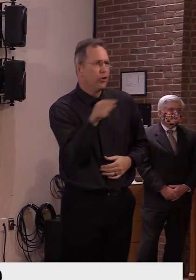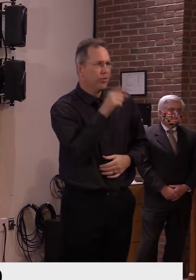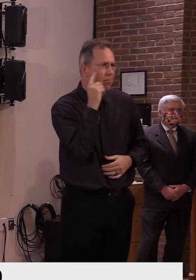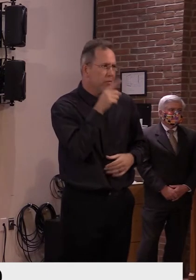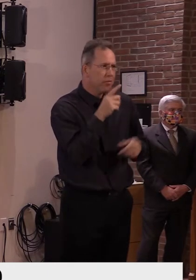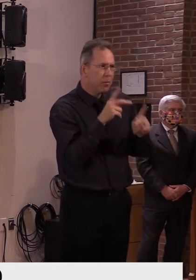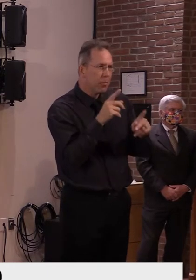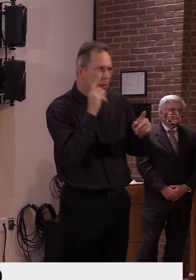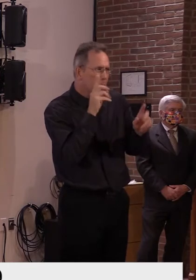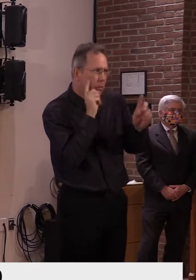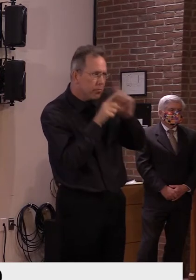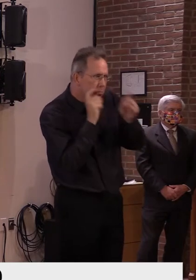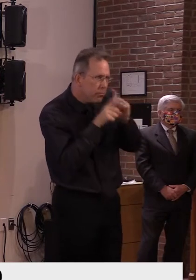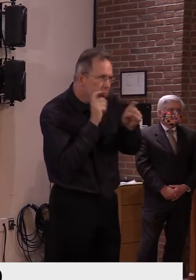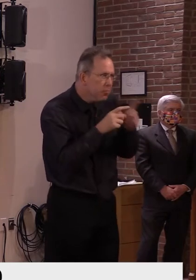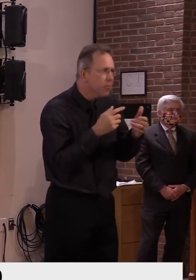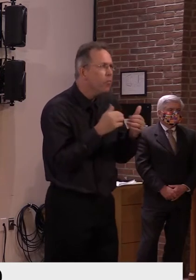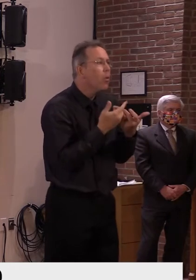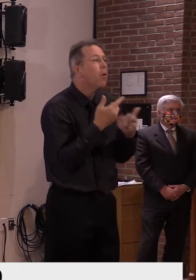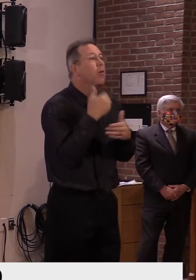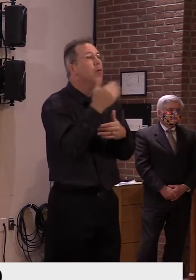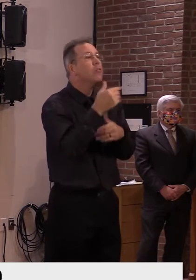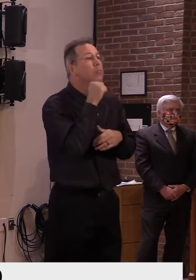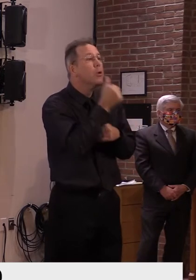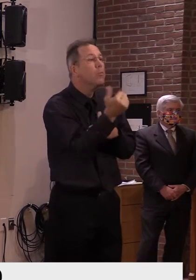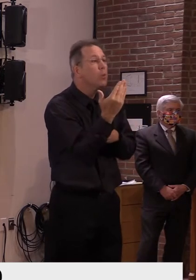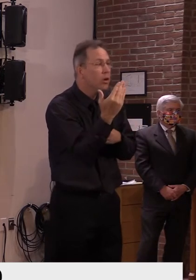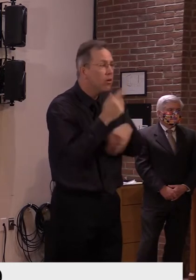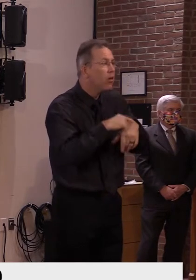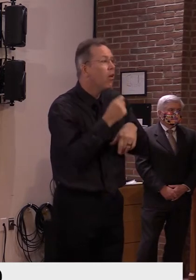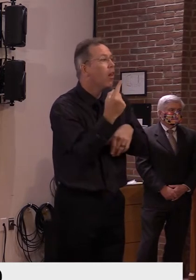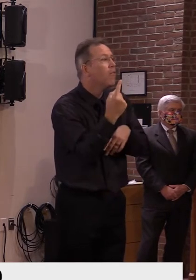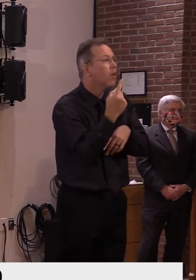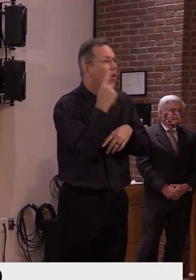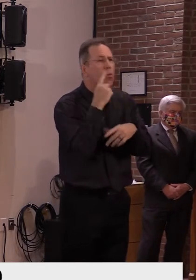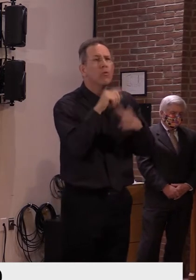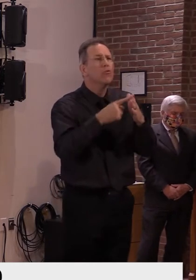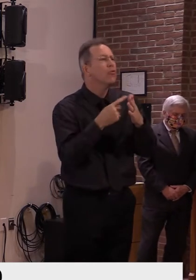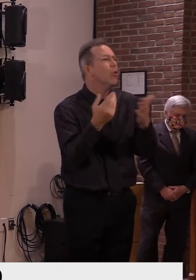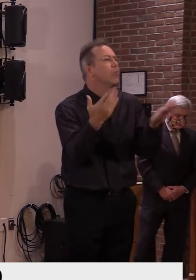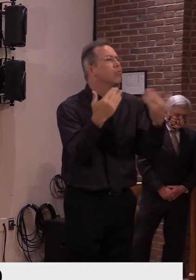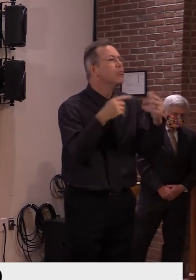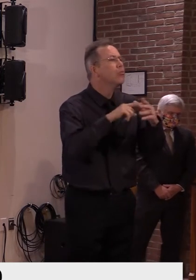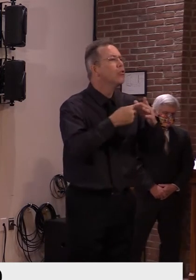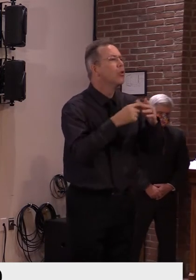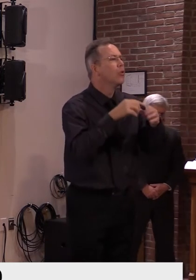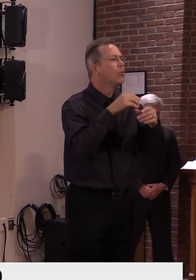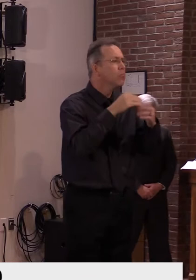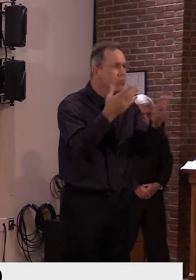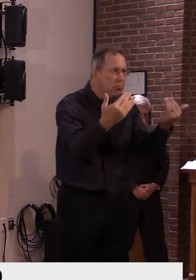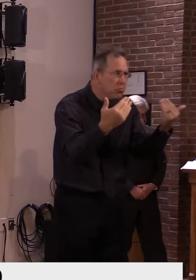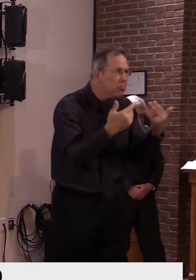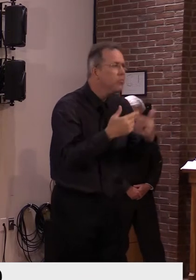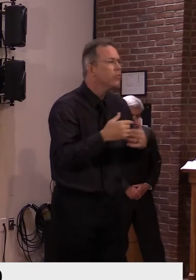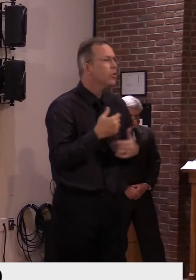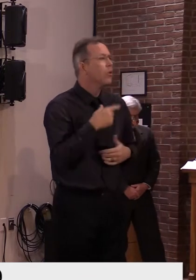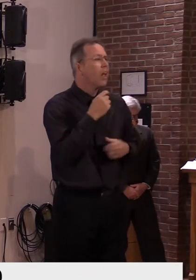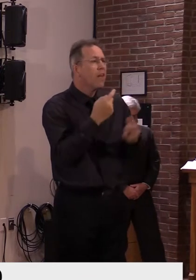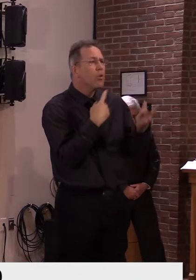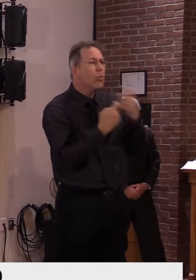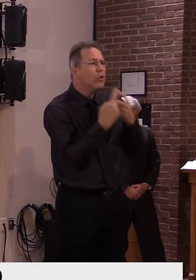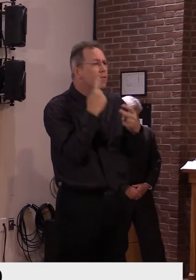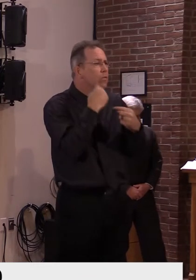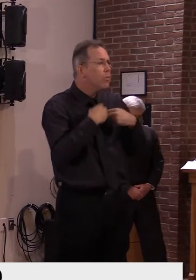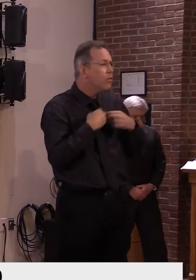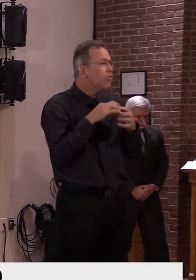availability tomorrow morning at 11 a.m. to discuss questions on this topic and also on the directive addendum which we